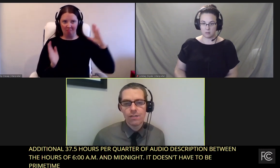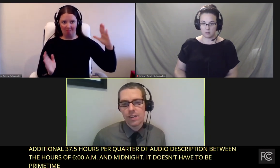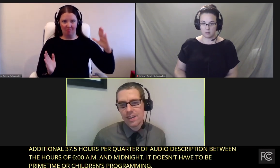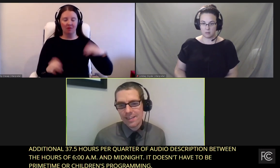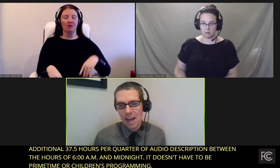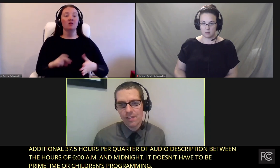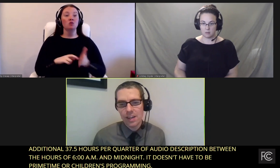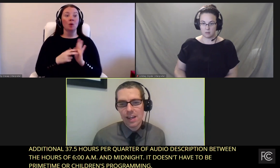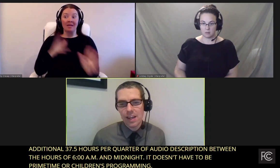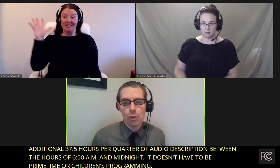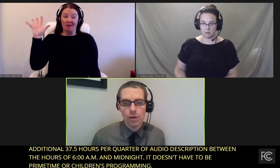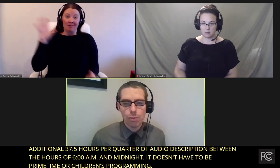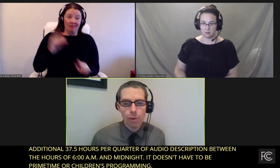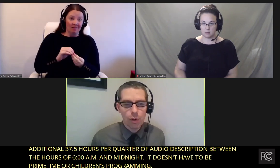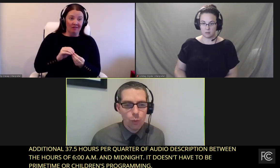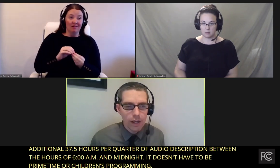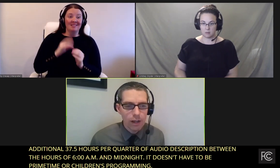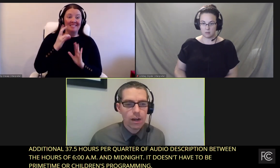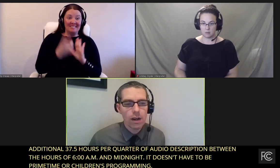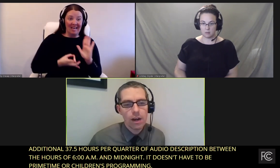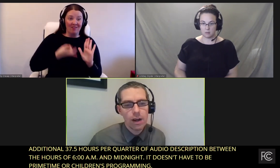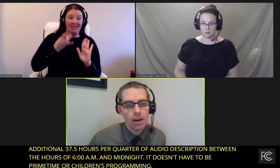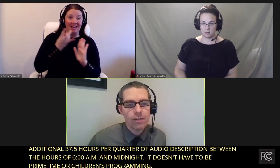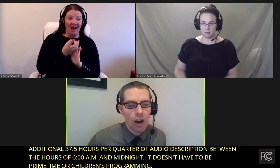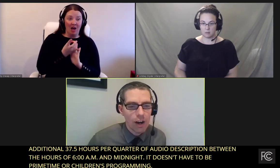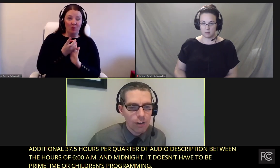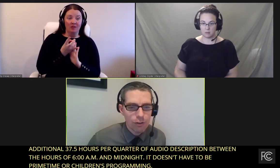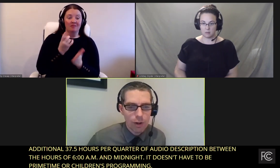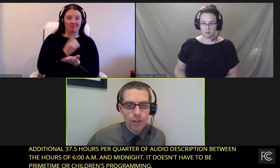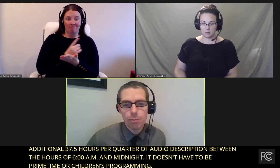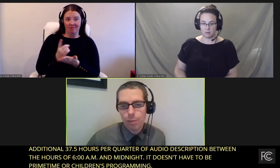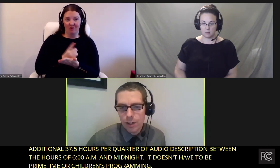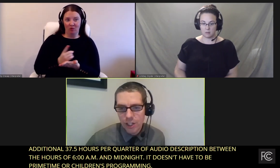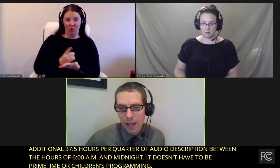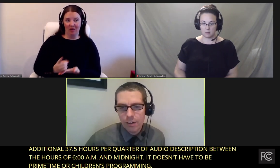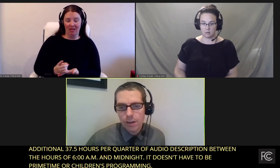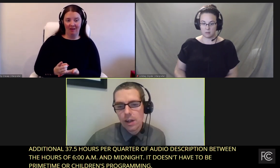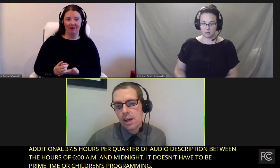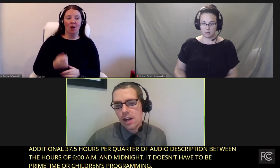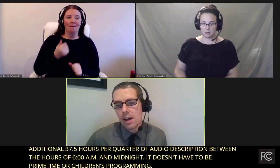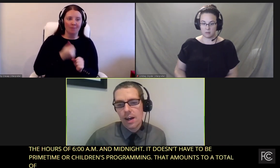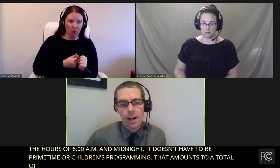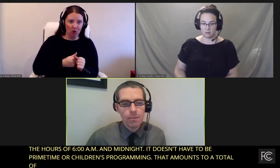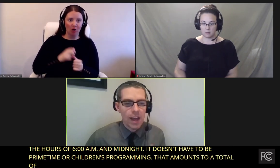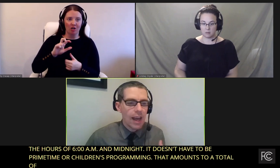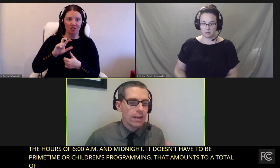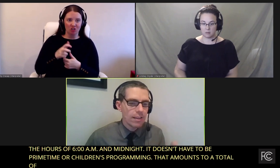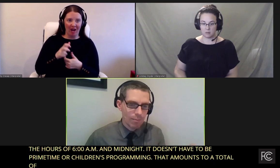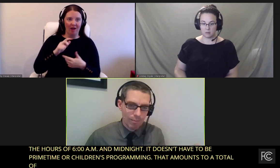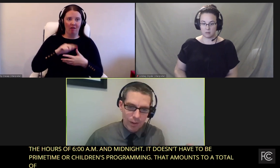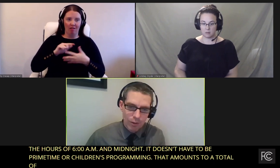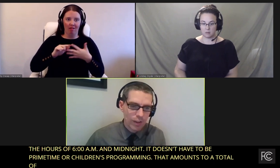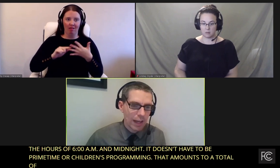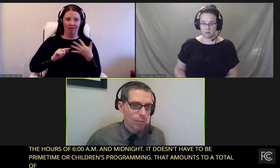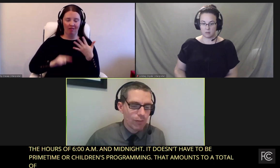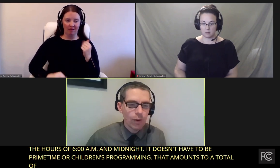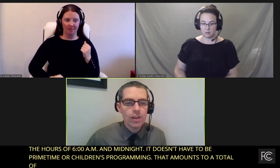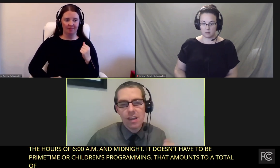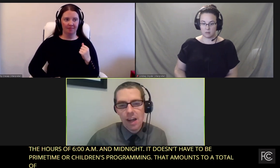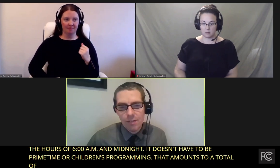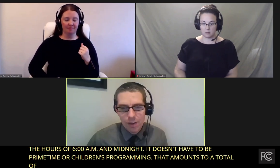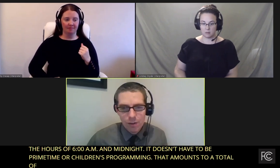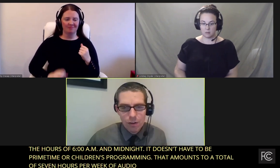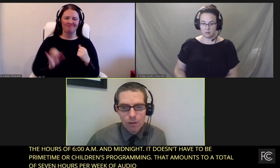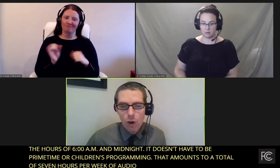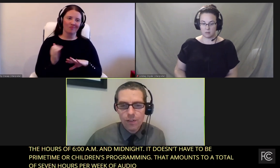of seven hours per week of audio description per channel. And, just like